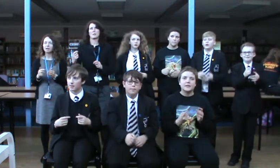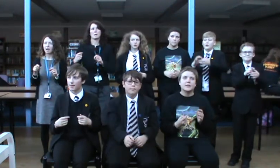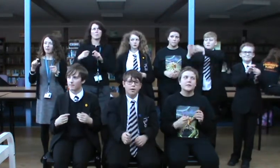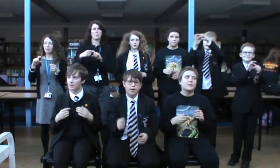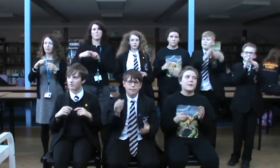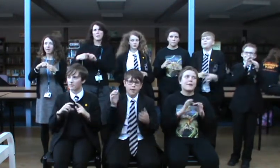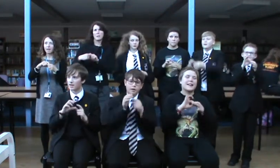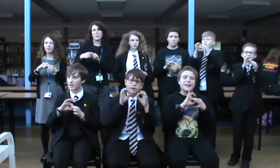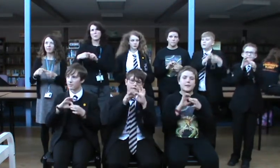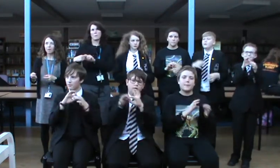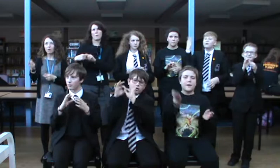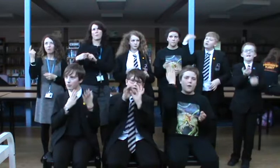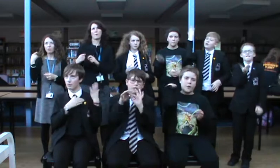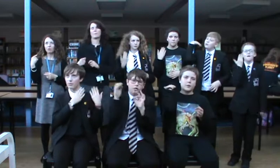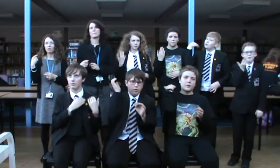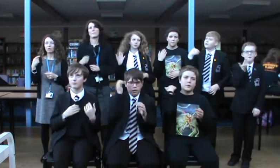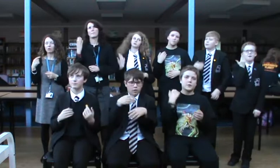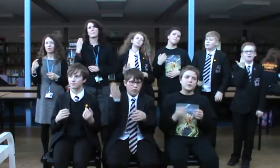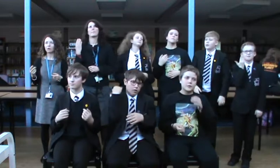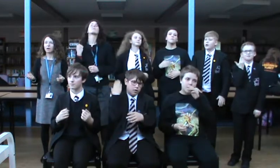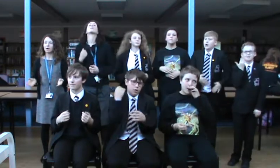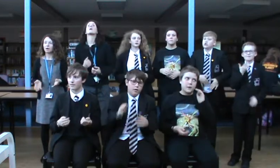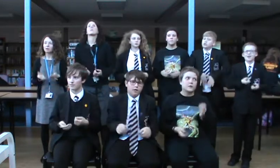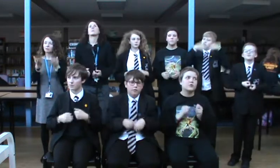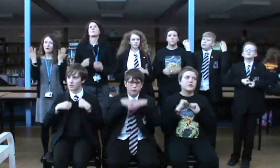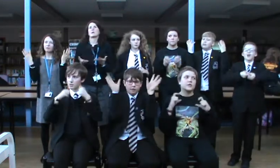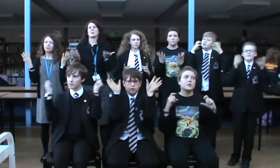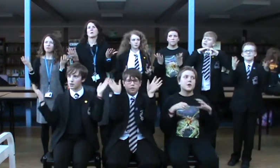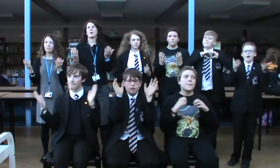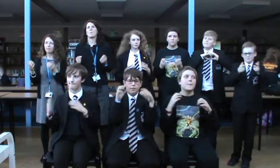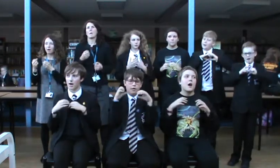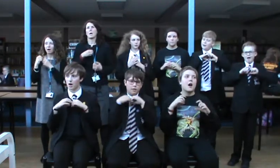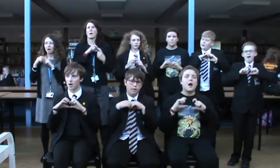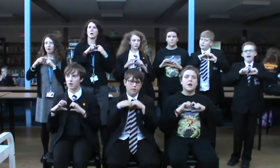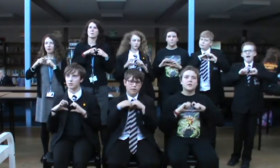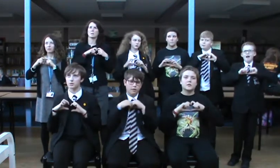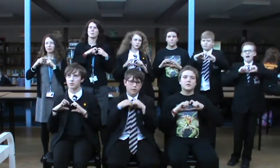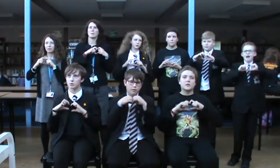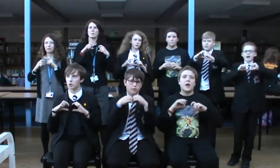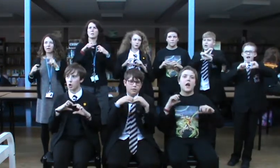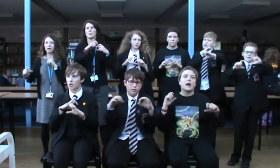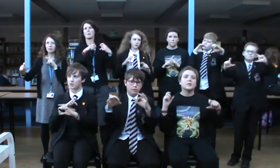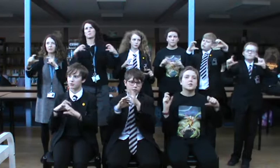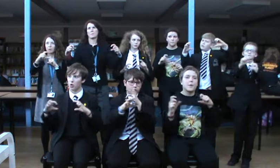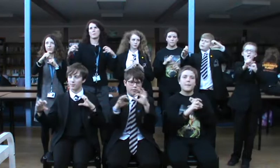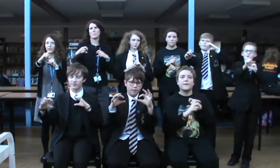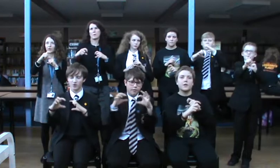But I've been at four And I'll surrender up my heart And swap it for